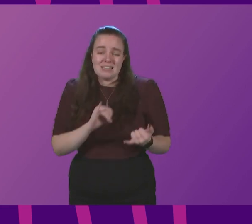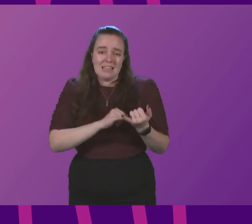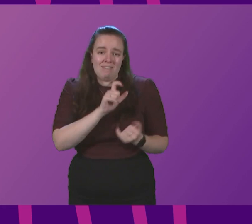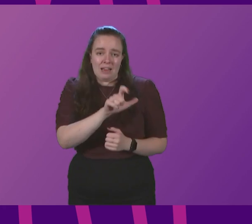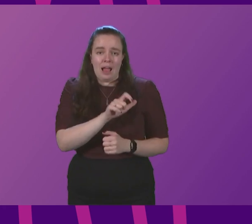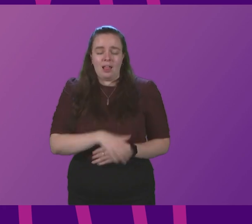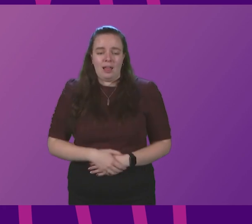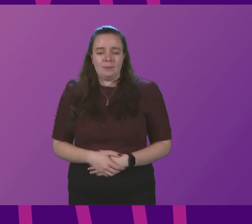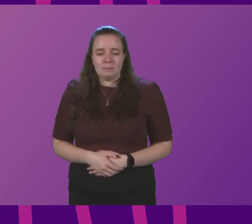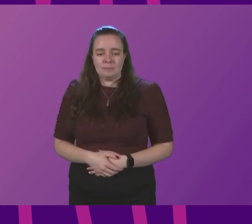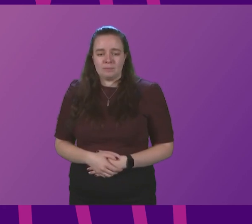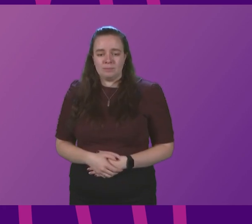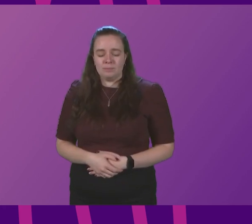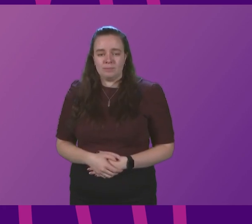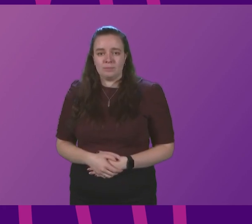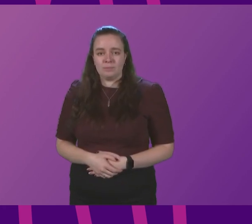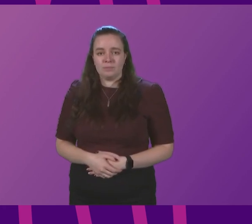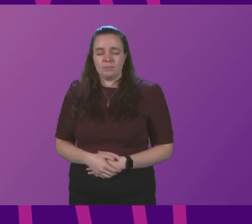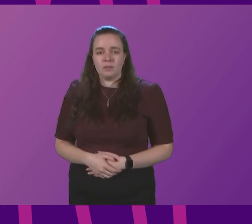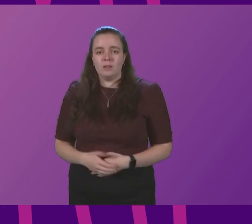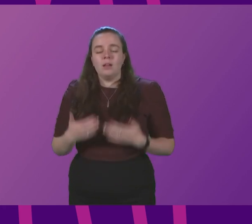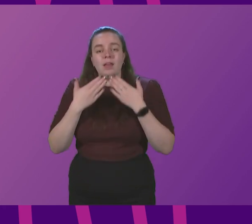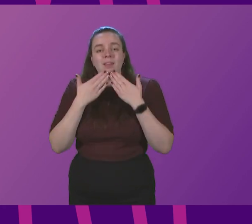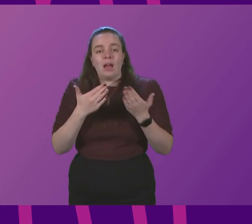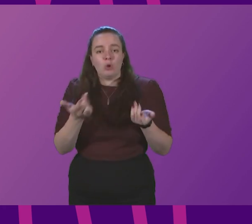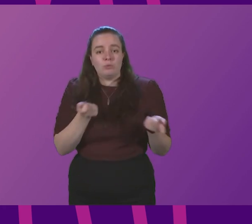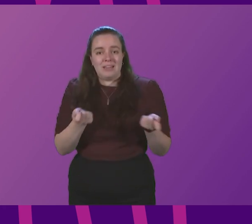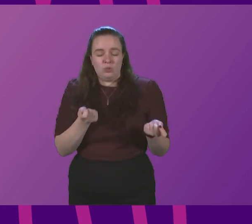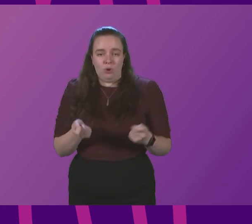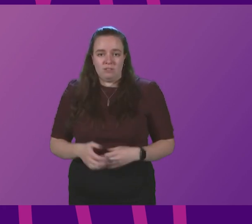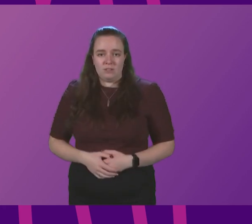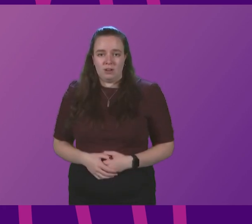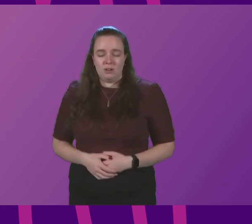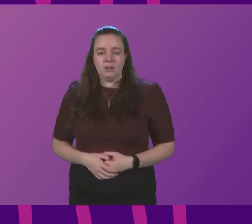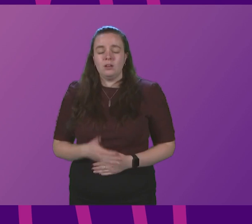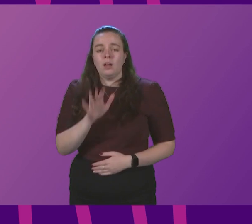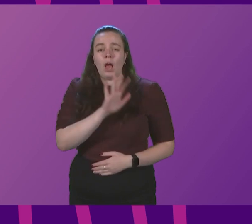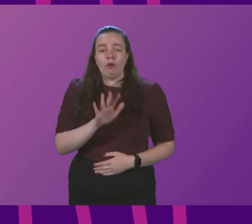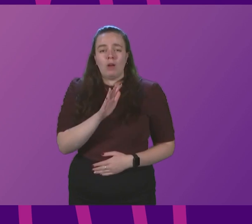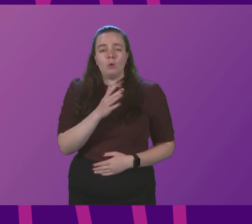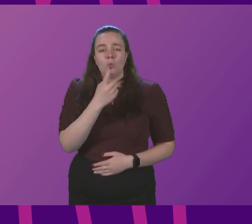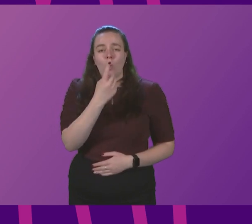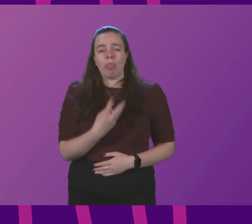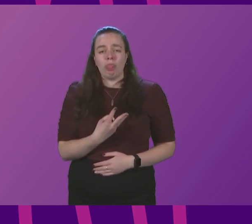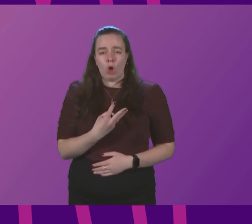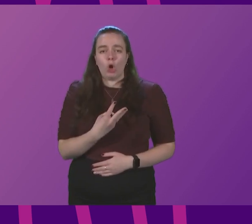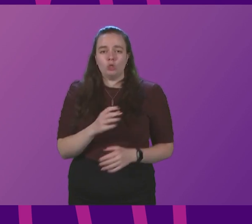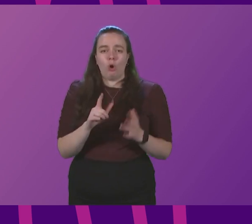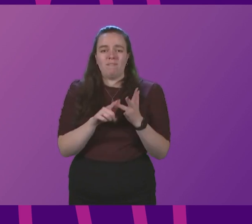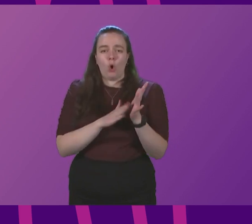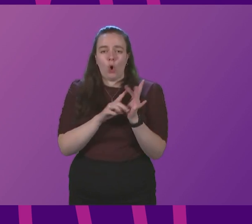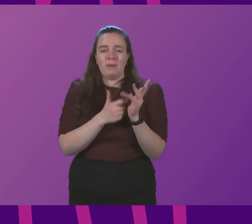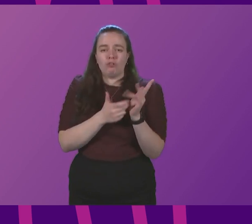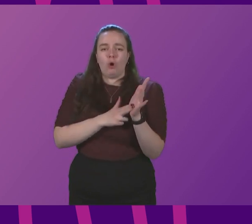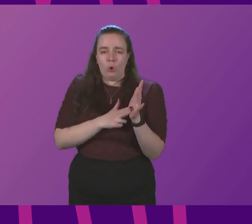followed by Jeremy Balfour. Thank you, President Officer. With around a third of Scotland's Omicron cases currently being